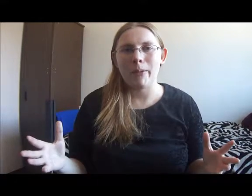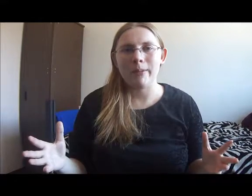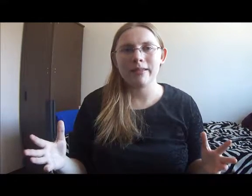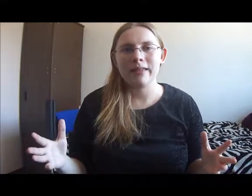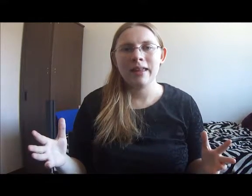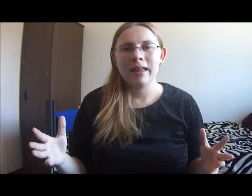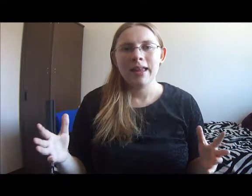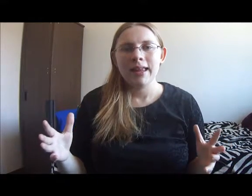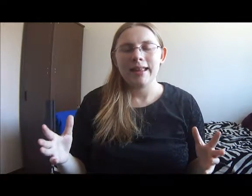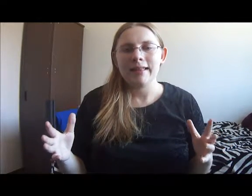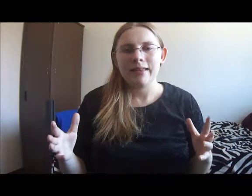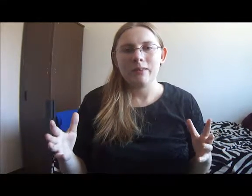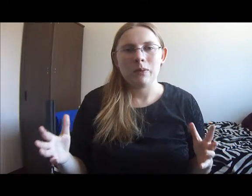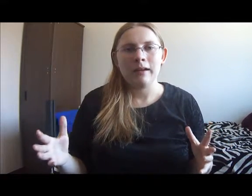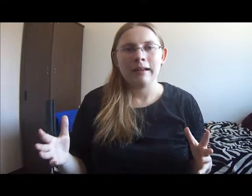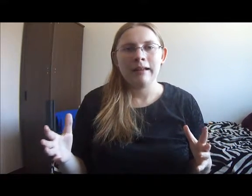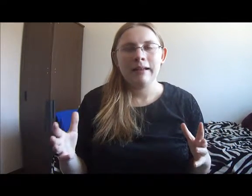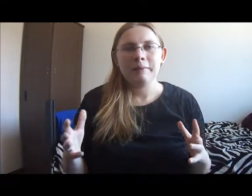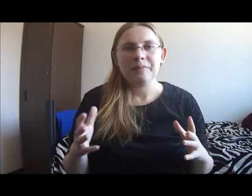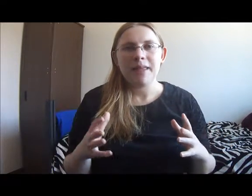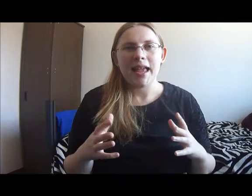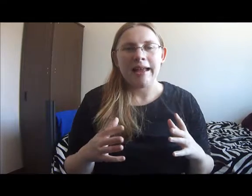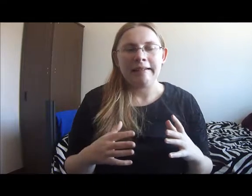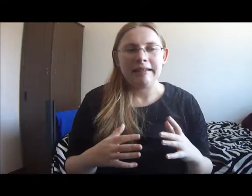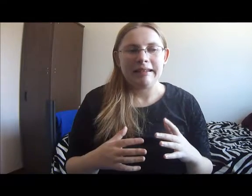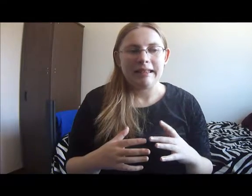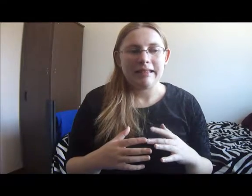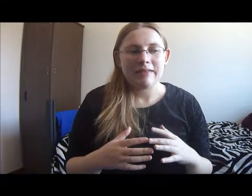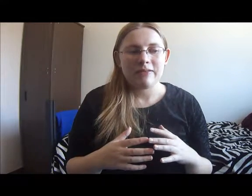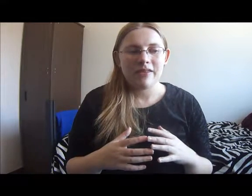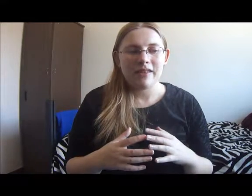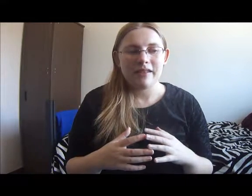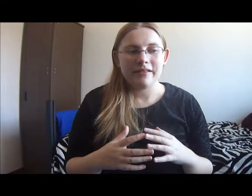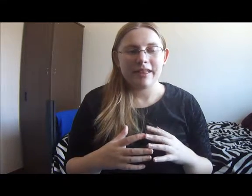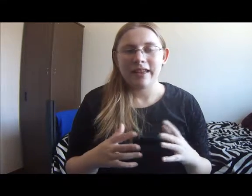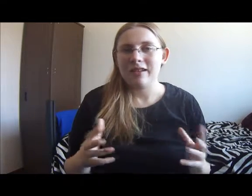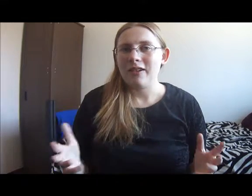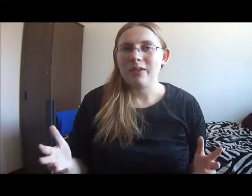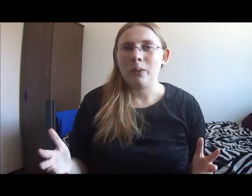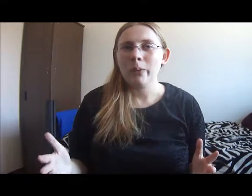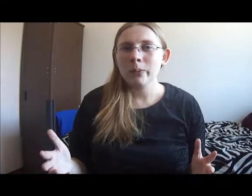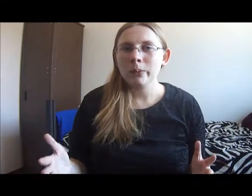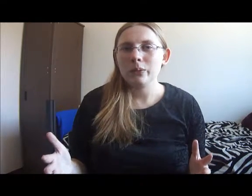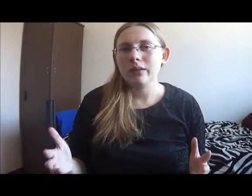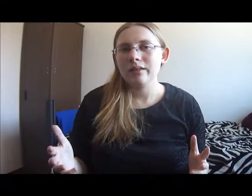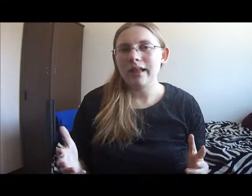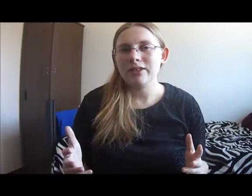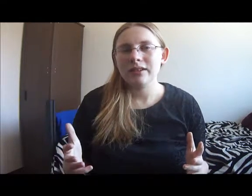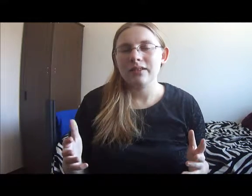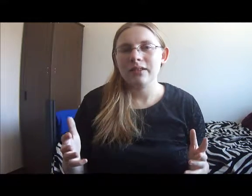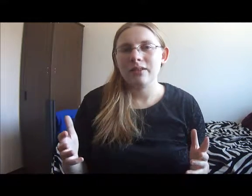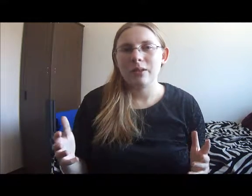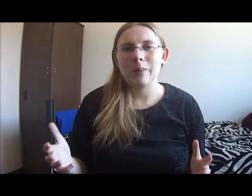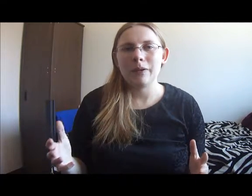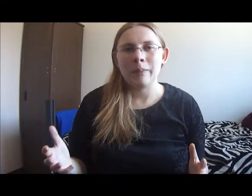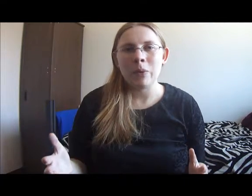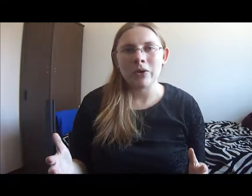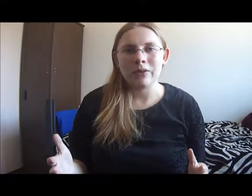moments in this work and it, again, on the whole, is actually not super important.